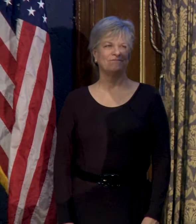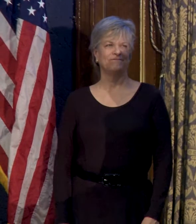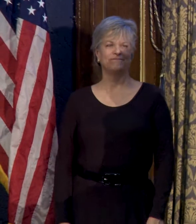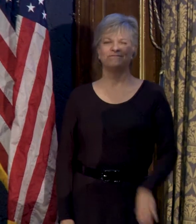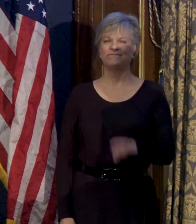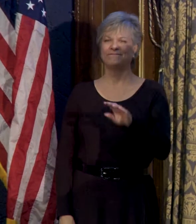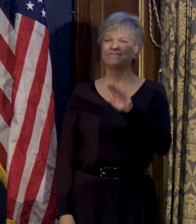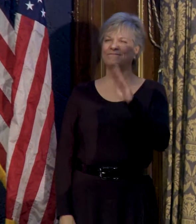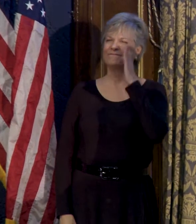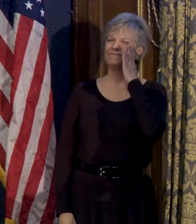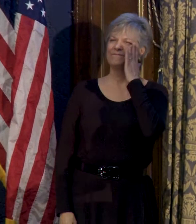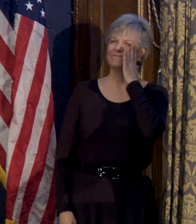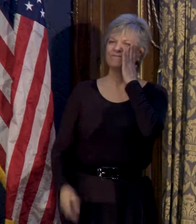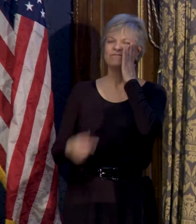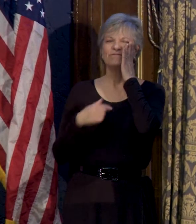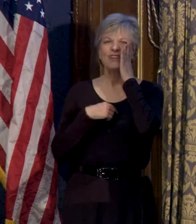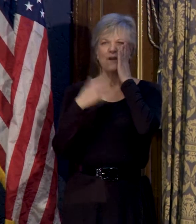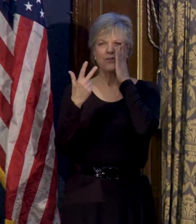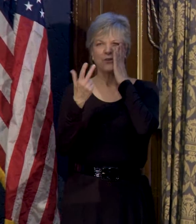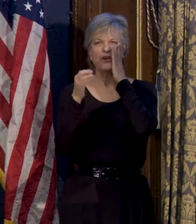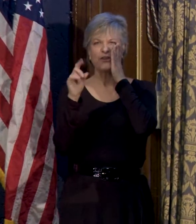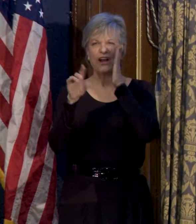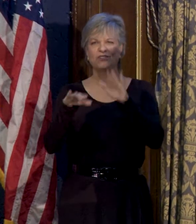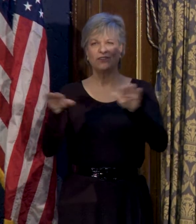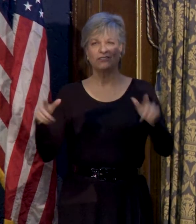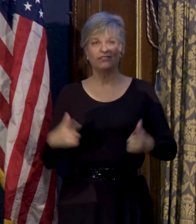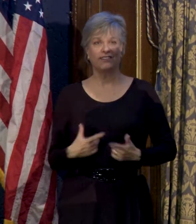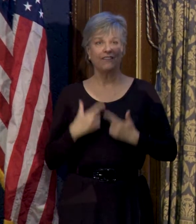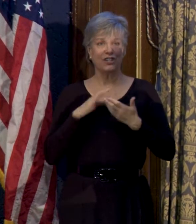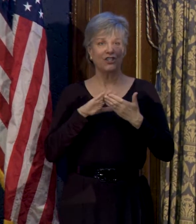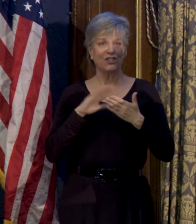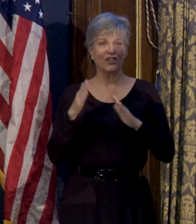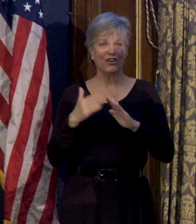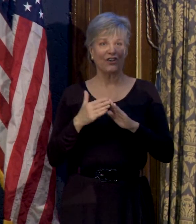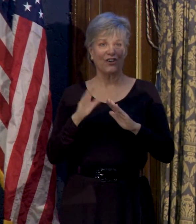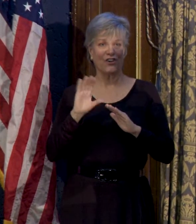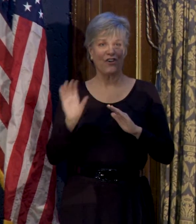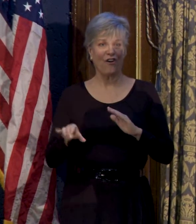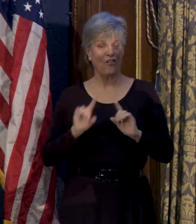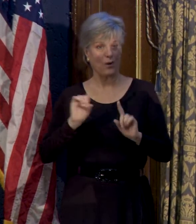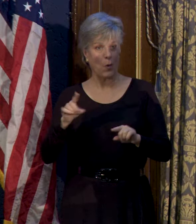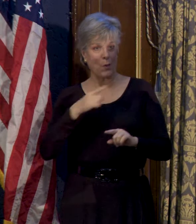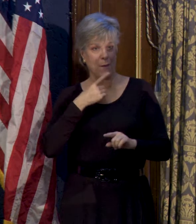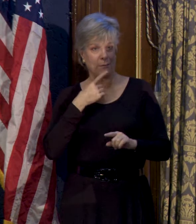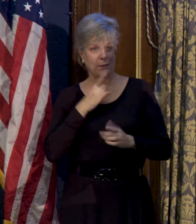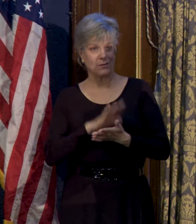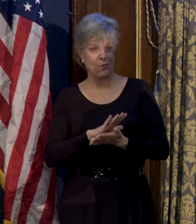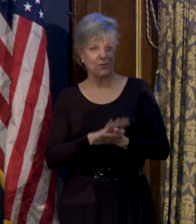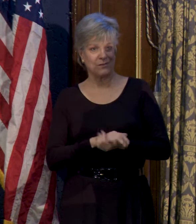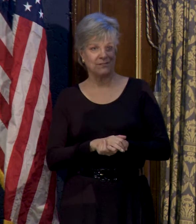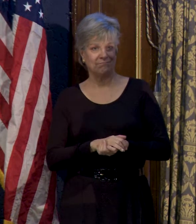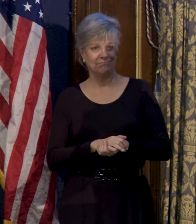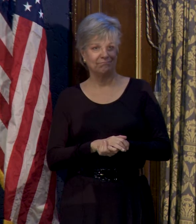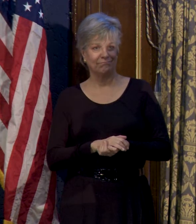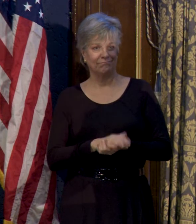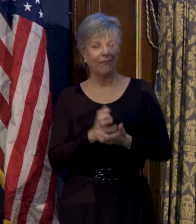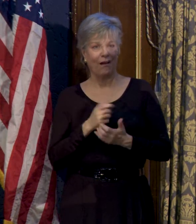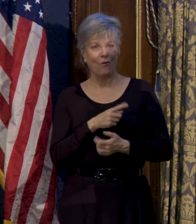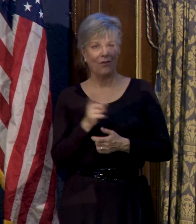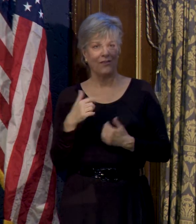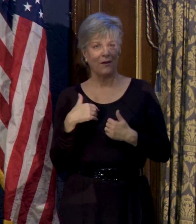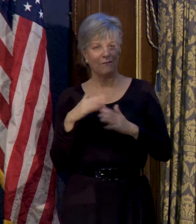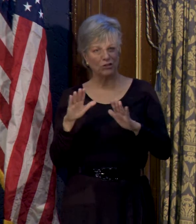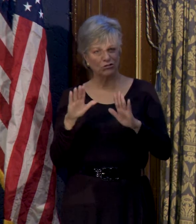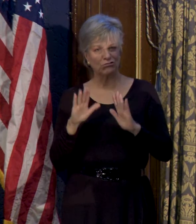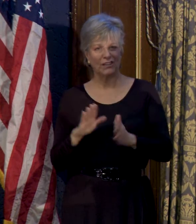You know, I have three grandchildren. They live in the city, and they go to our public schools. And I want them to have great